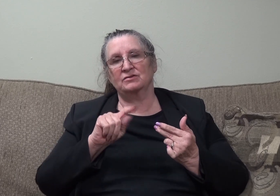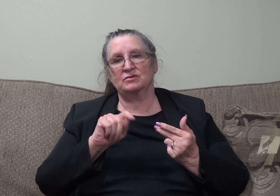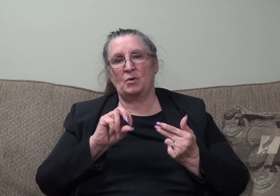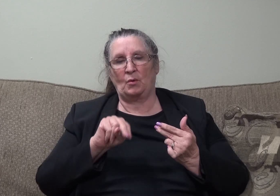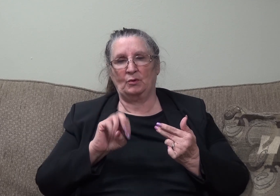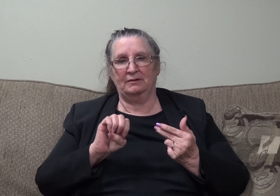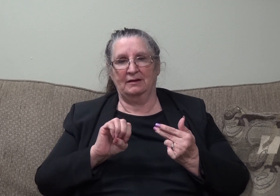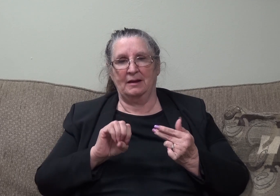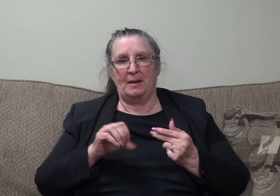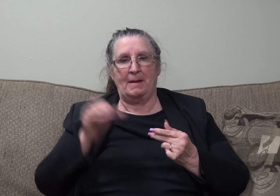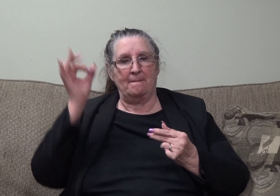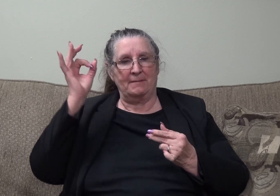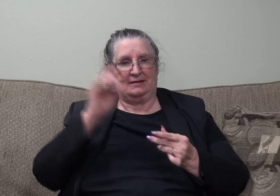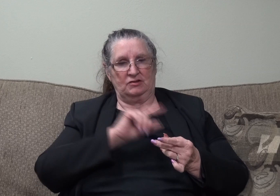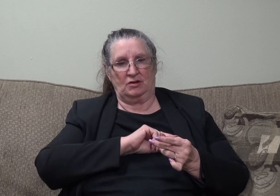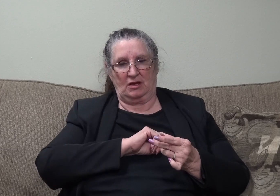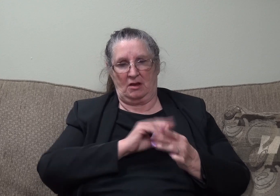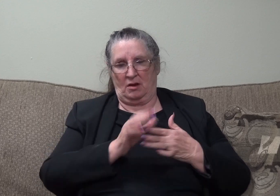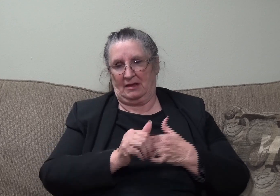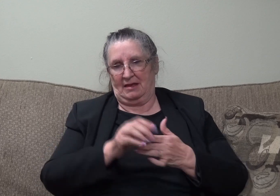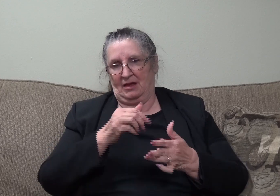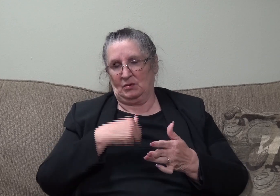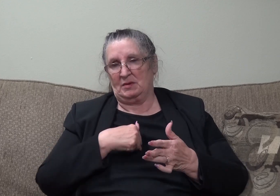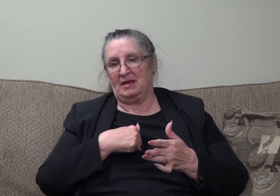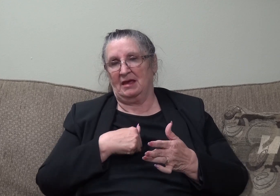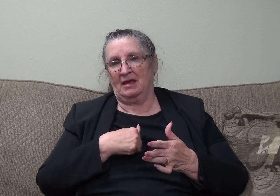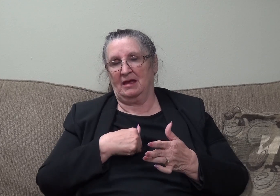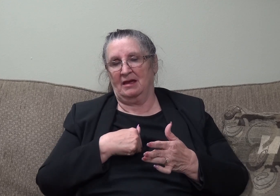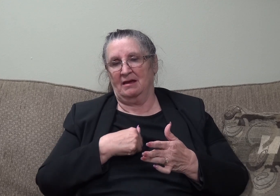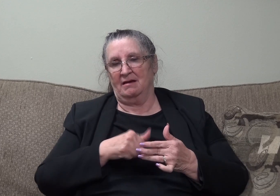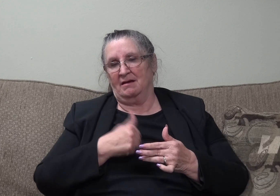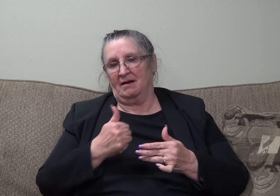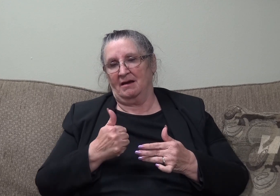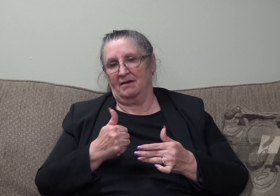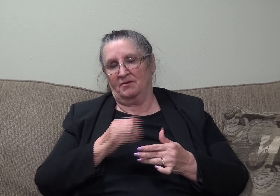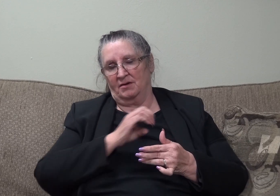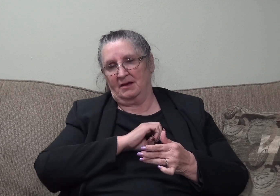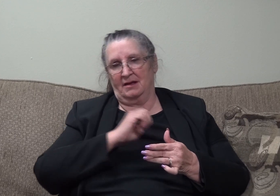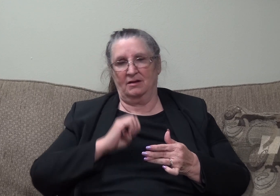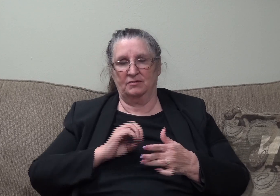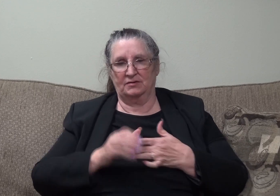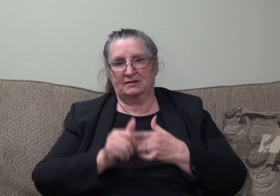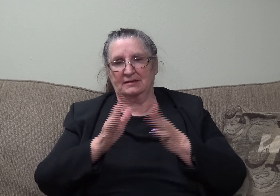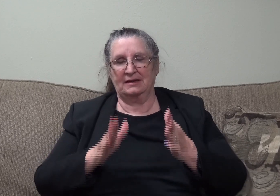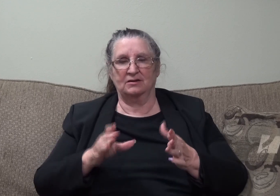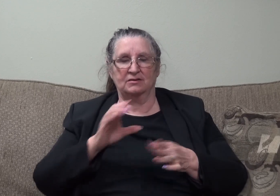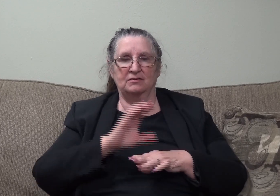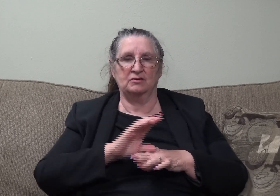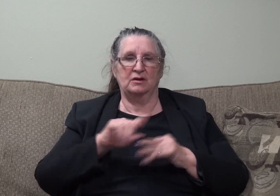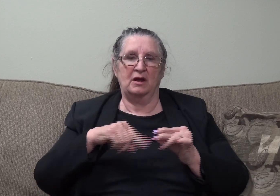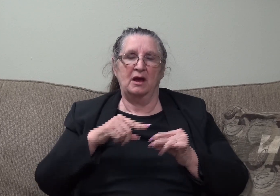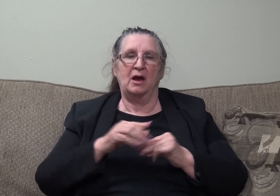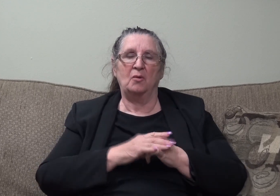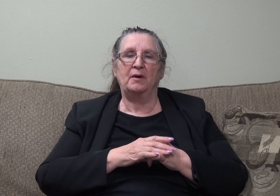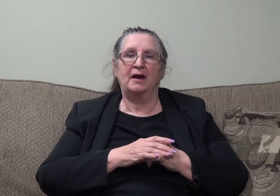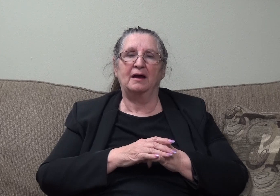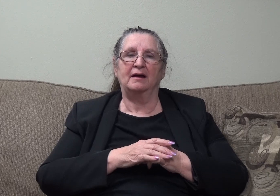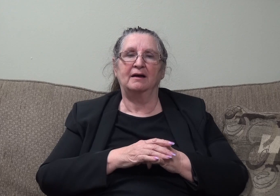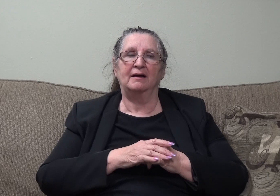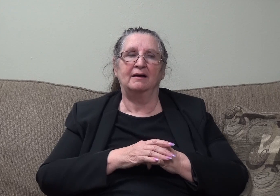and other elders and leaders in the church about, and we